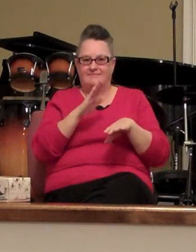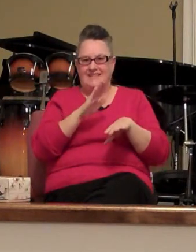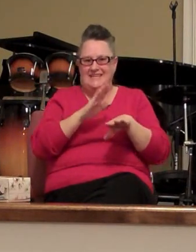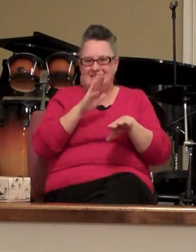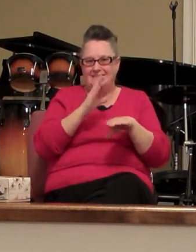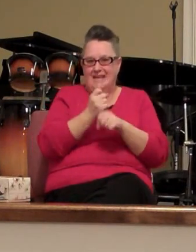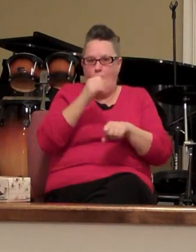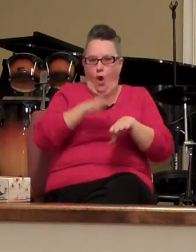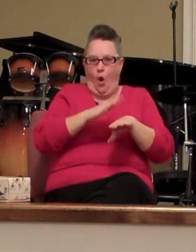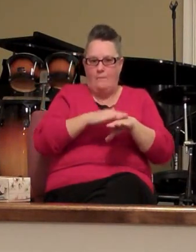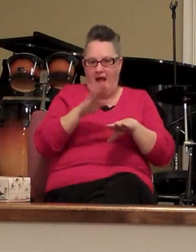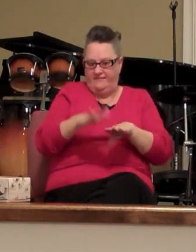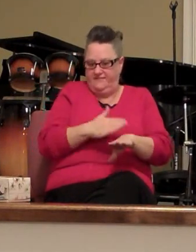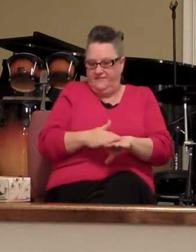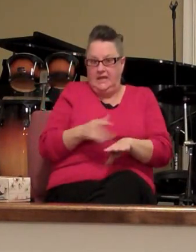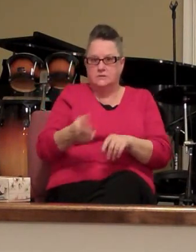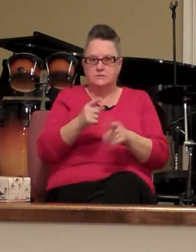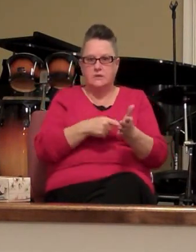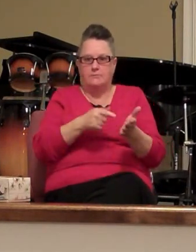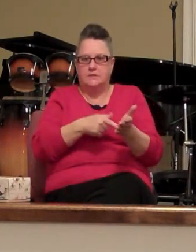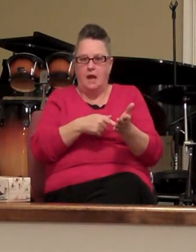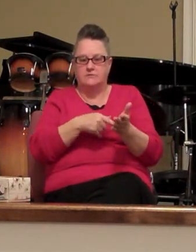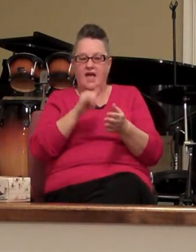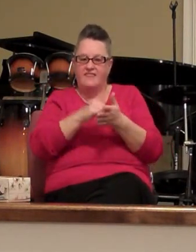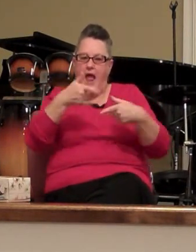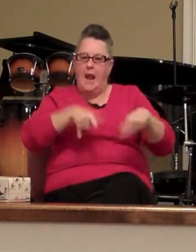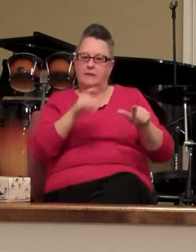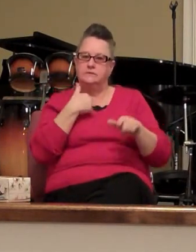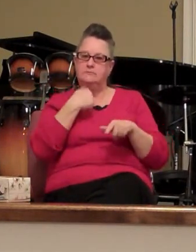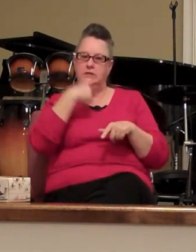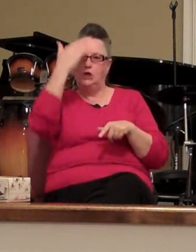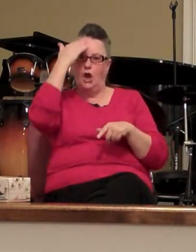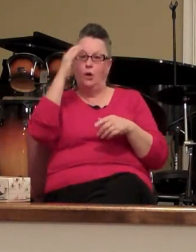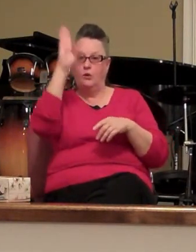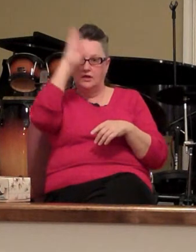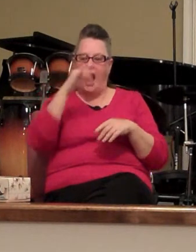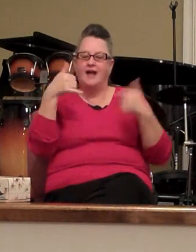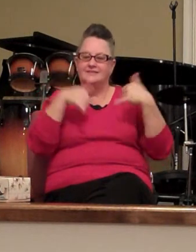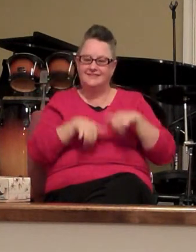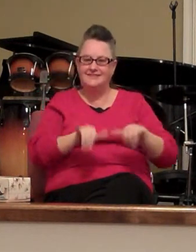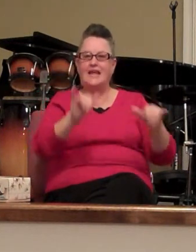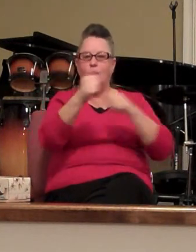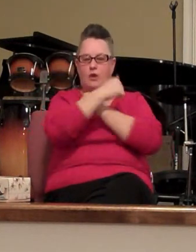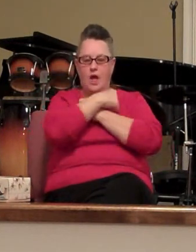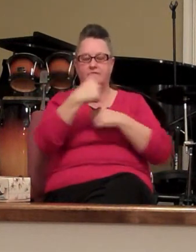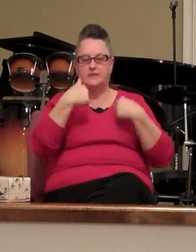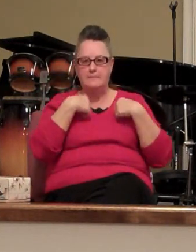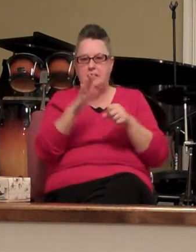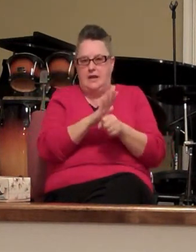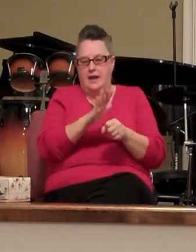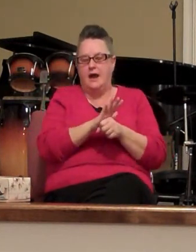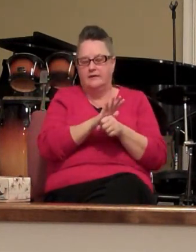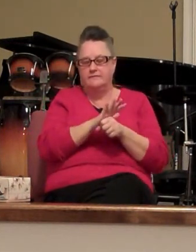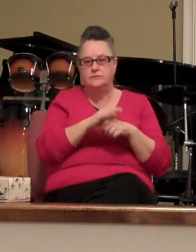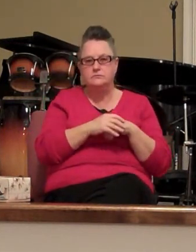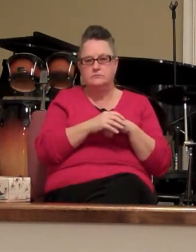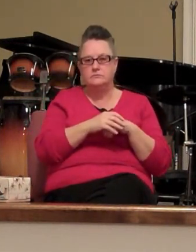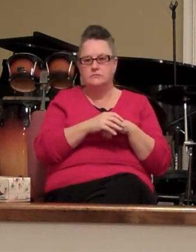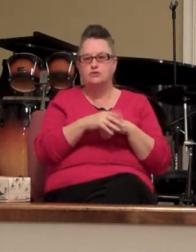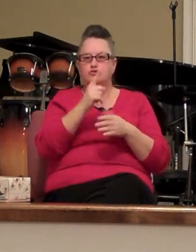to step on my toes that lets me know God still loves me enough to correct me